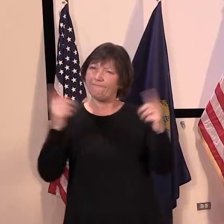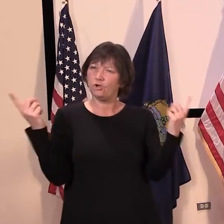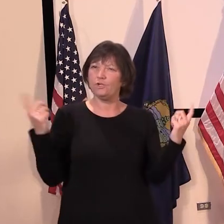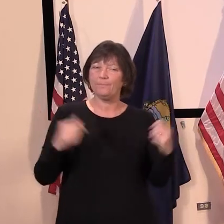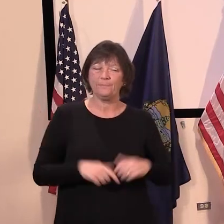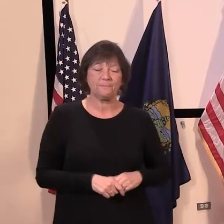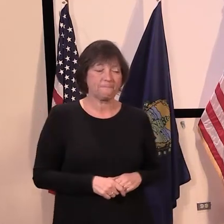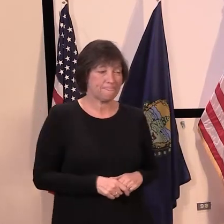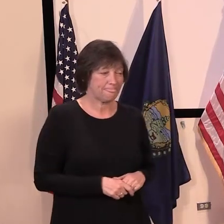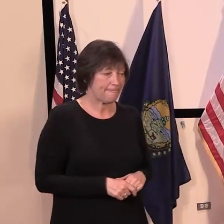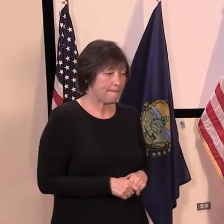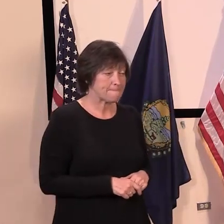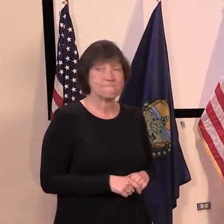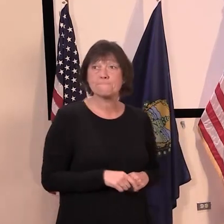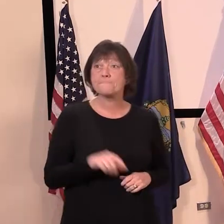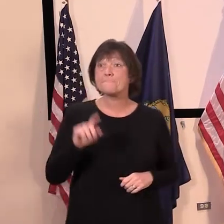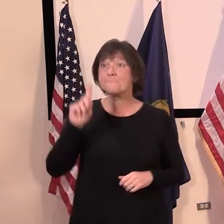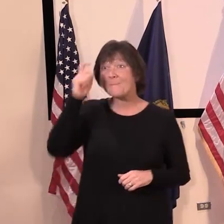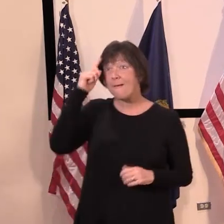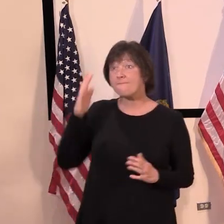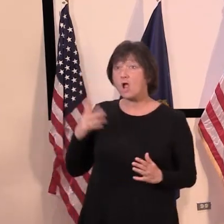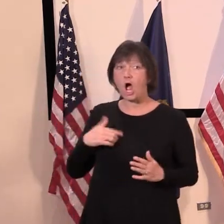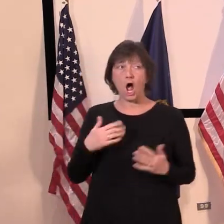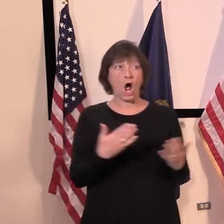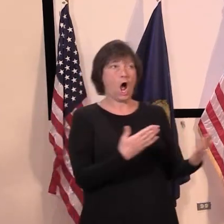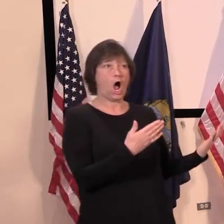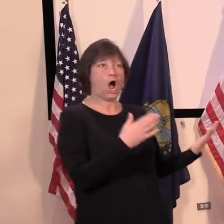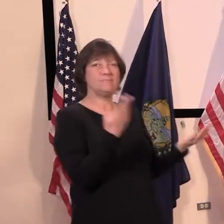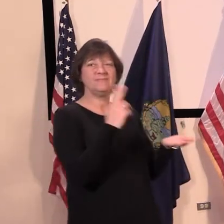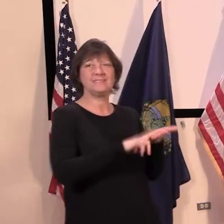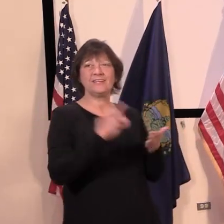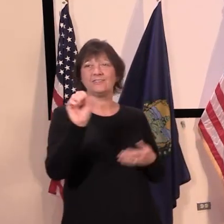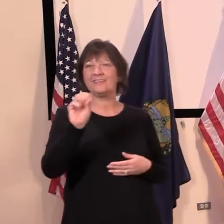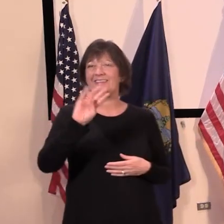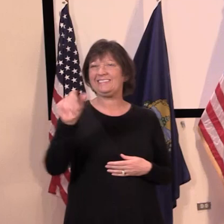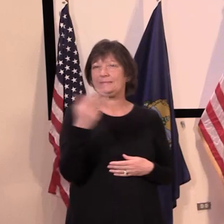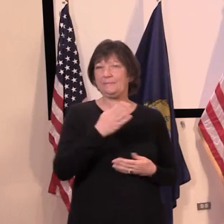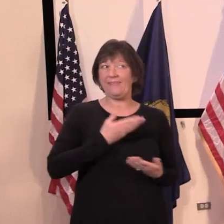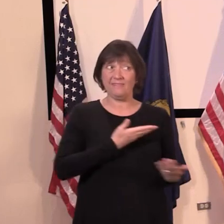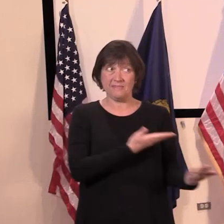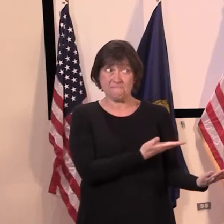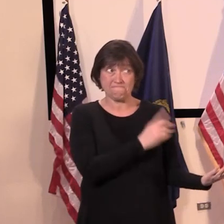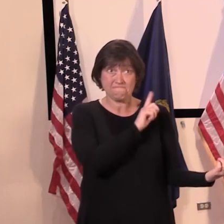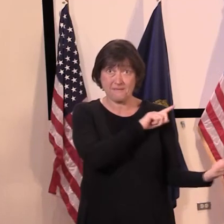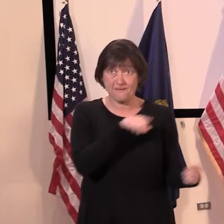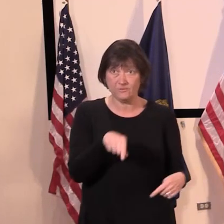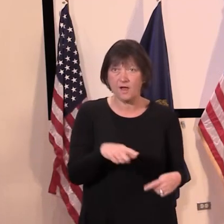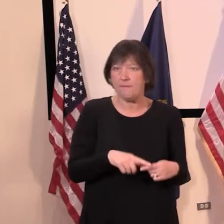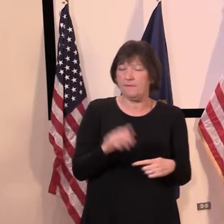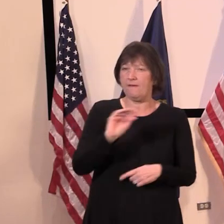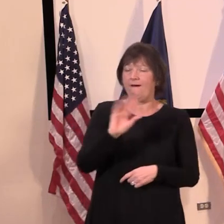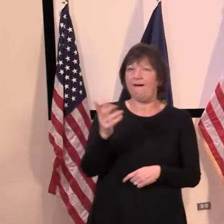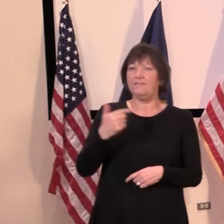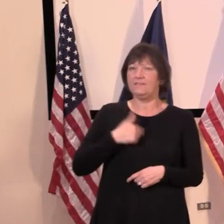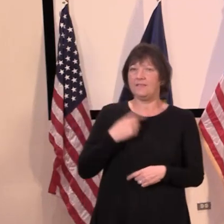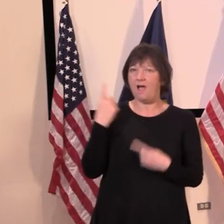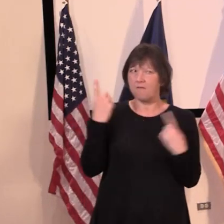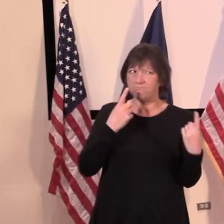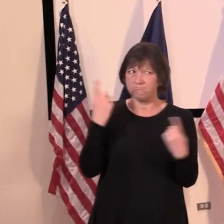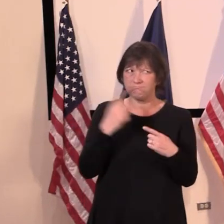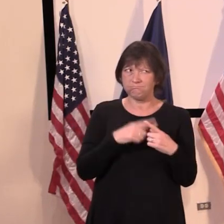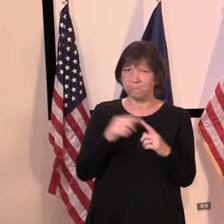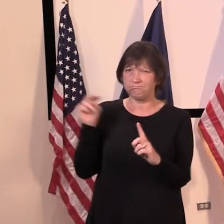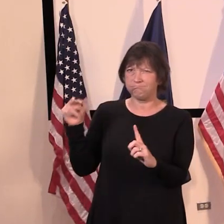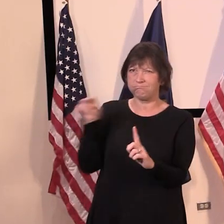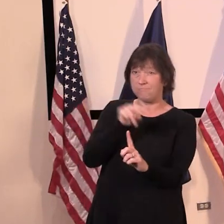Yeah, I, uh, I'm going to let Secretary Smith, uh, answer that or try to answer that. obviously I'm wondering about the disconnect as well. Uh,